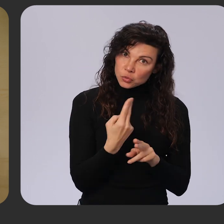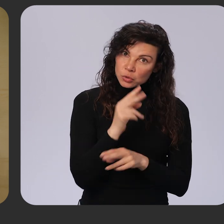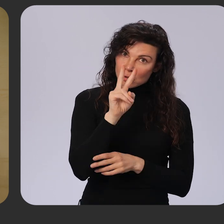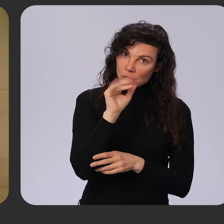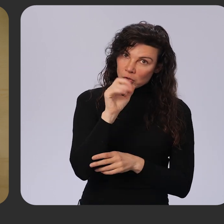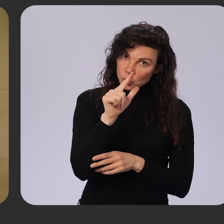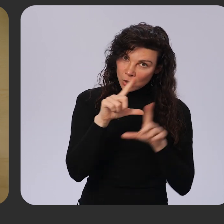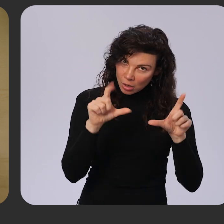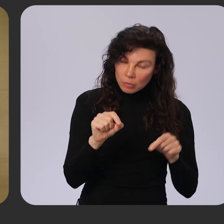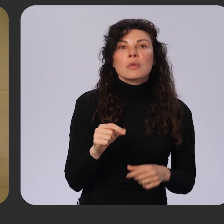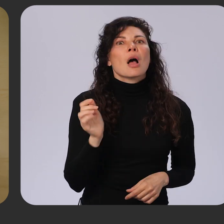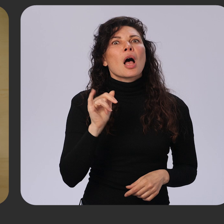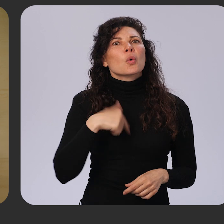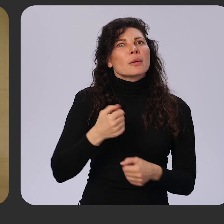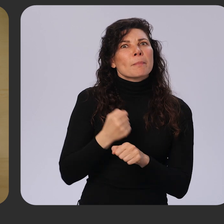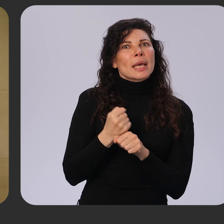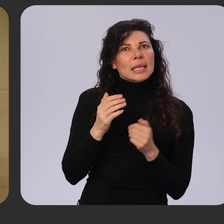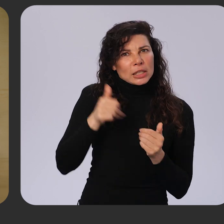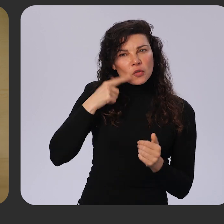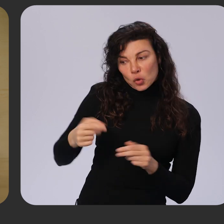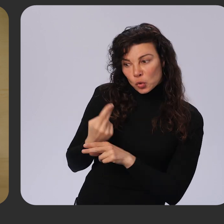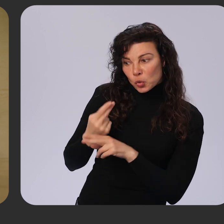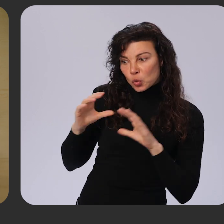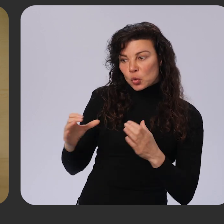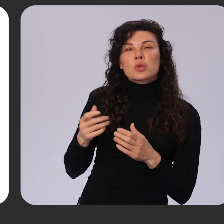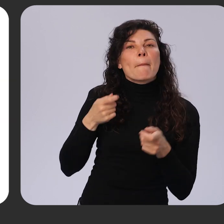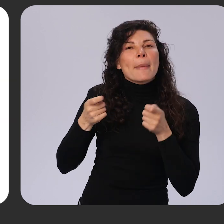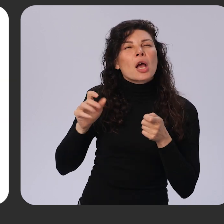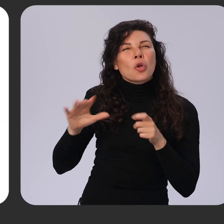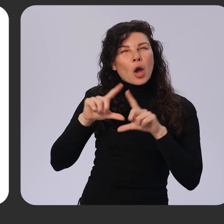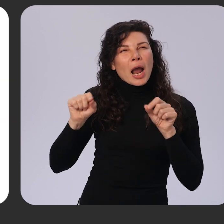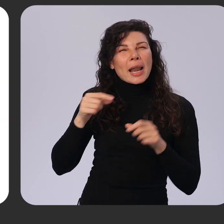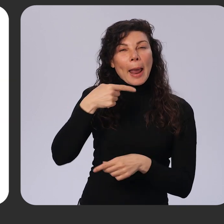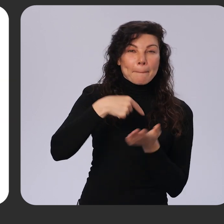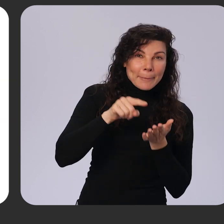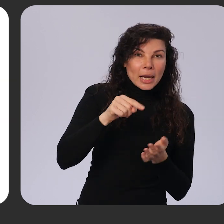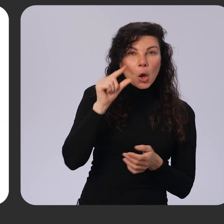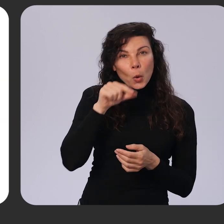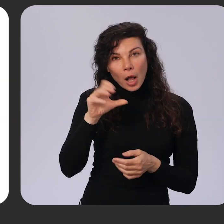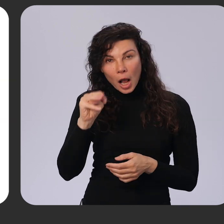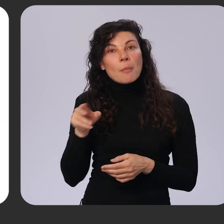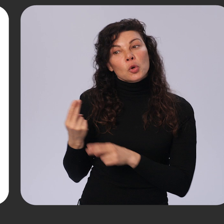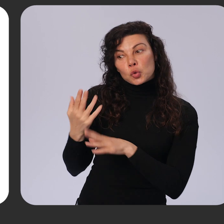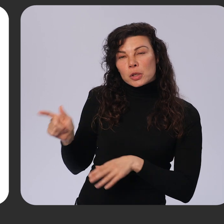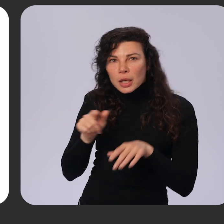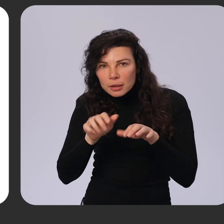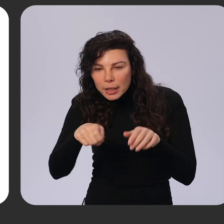for users to manage their virtual cards at pay.google.com. Here, users can enable the virtual card features for